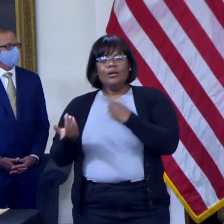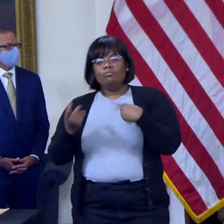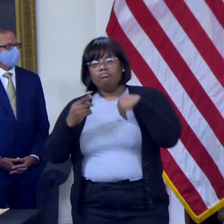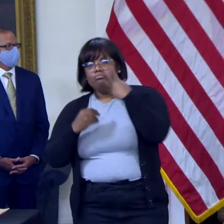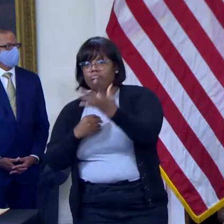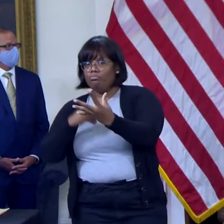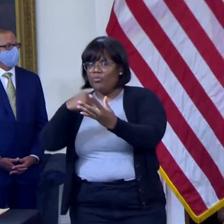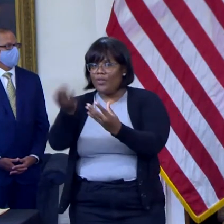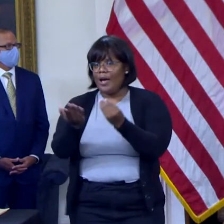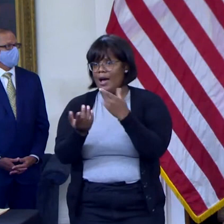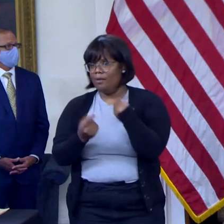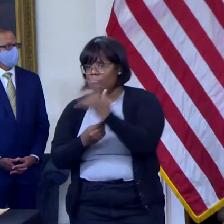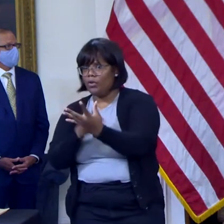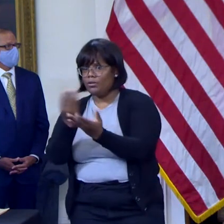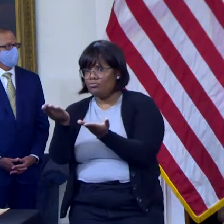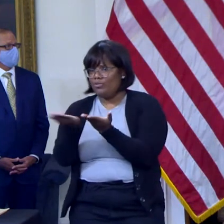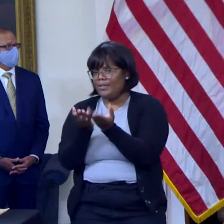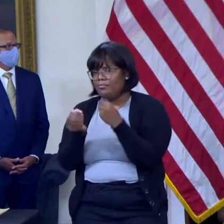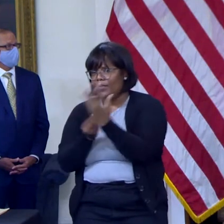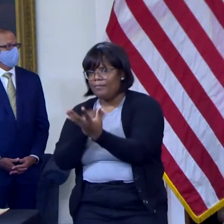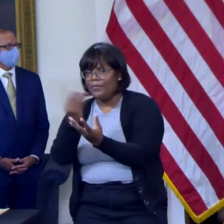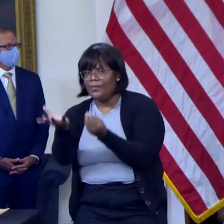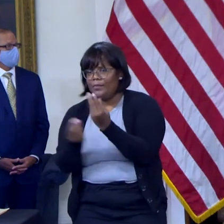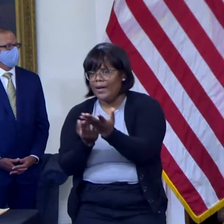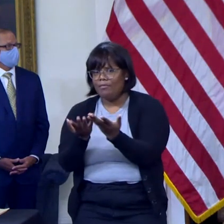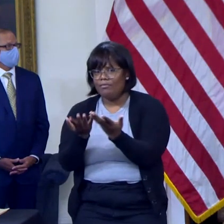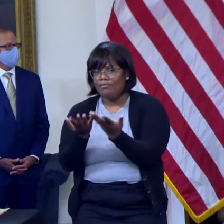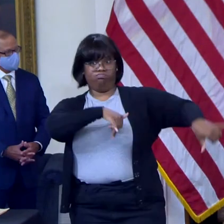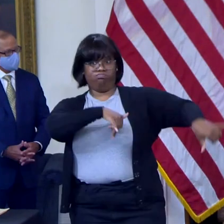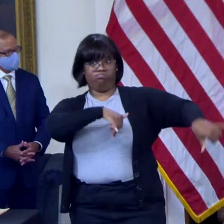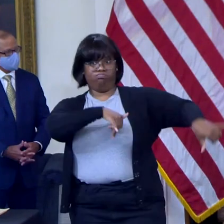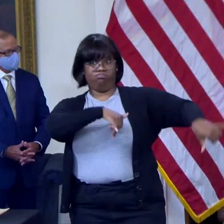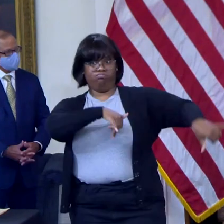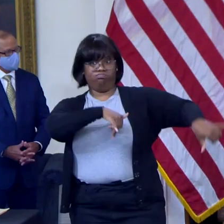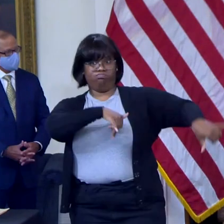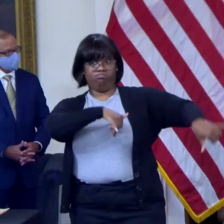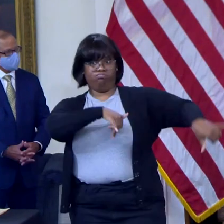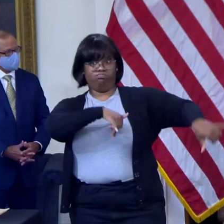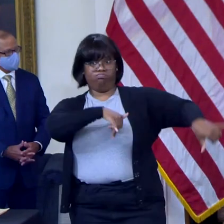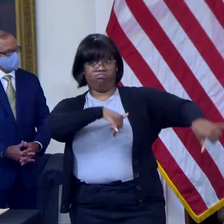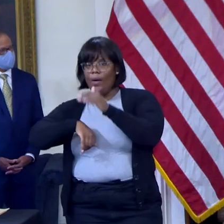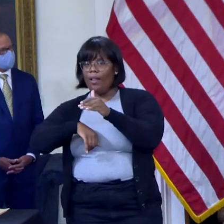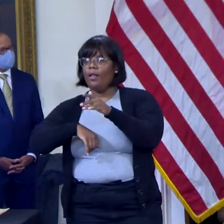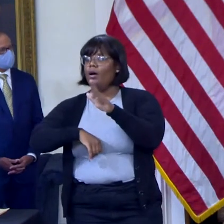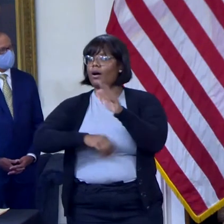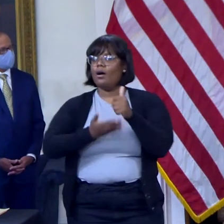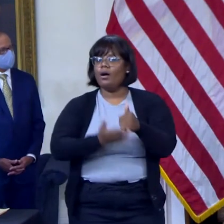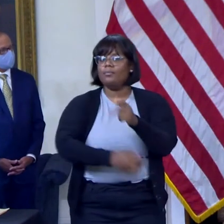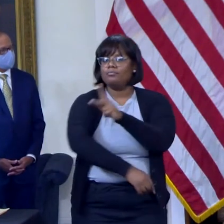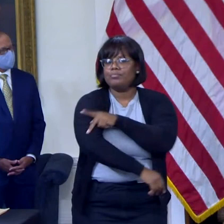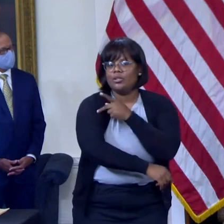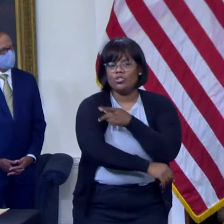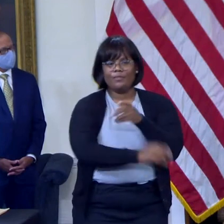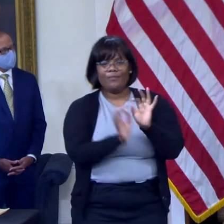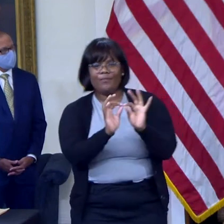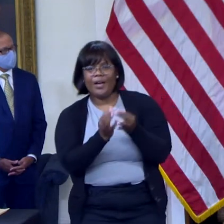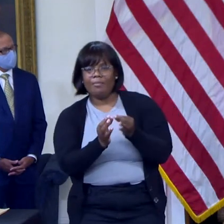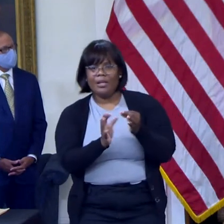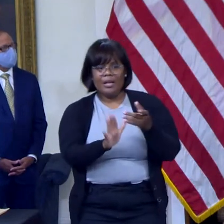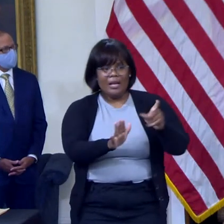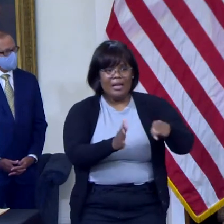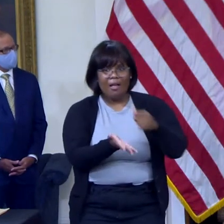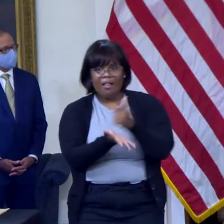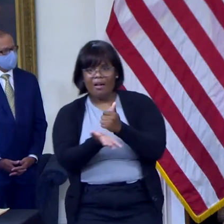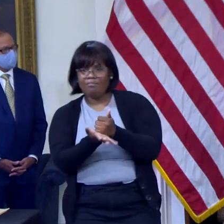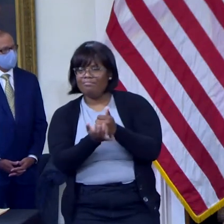industry, we have demonstrated time in seeking care and they have an expectation that